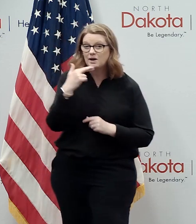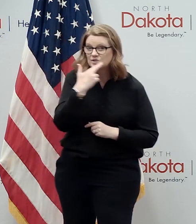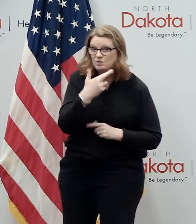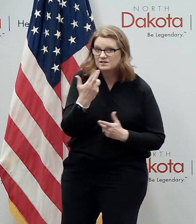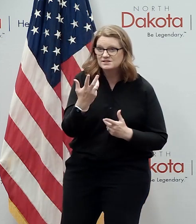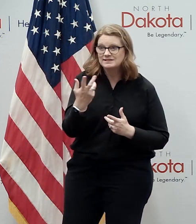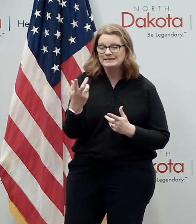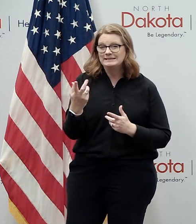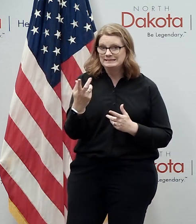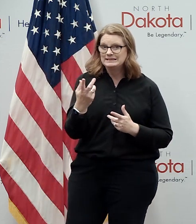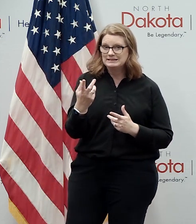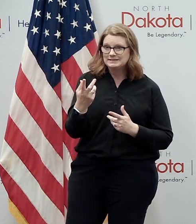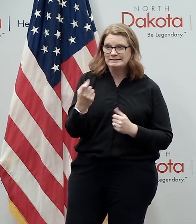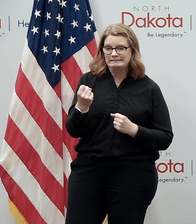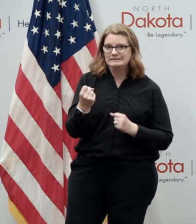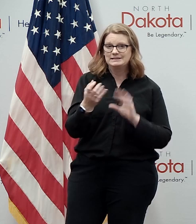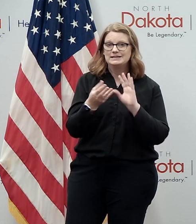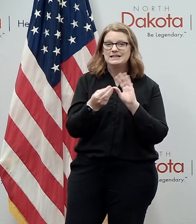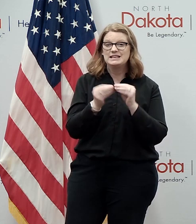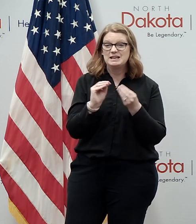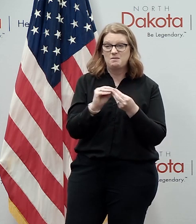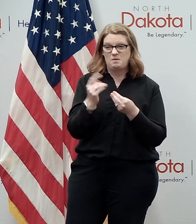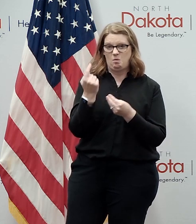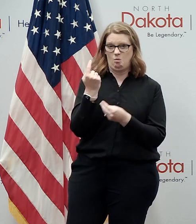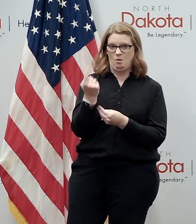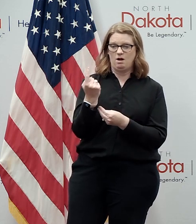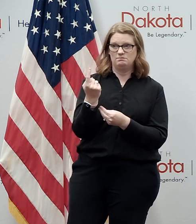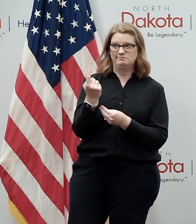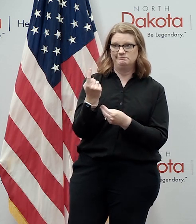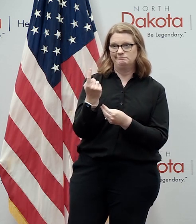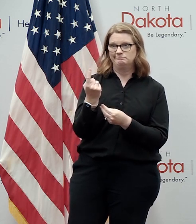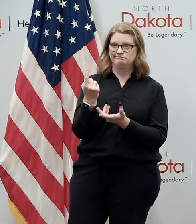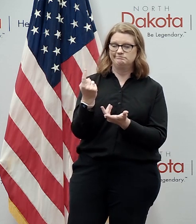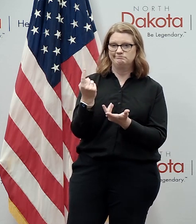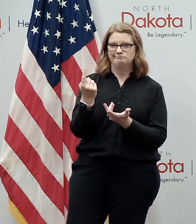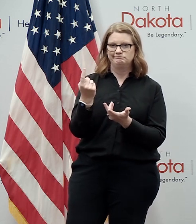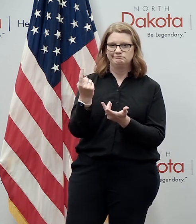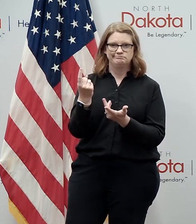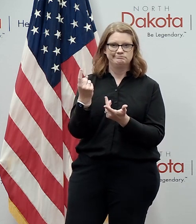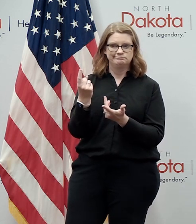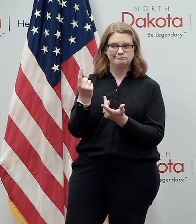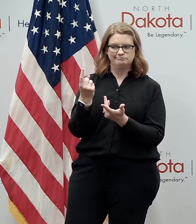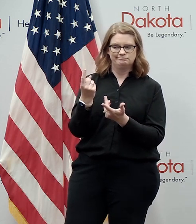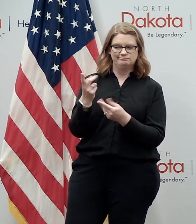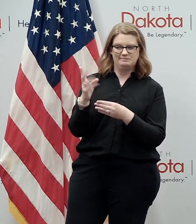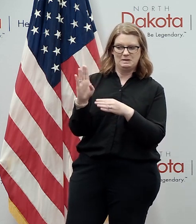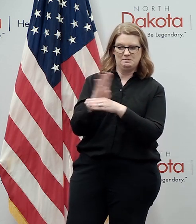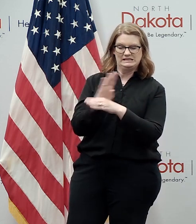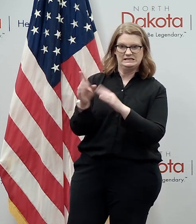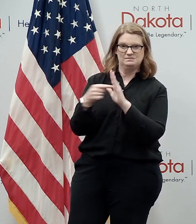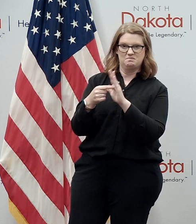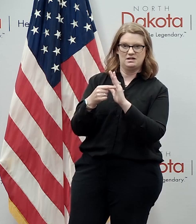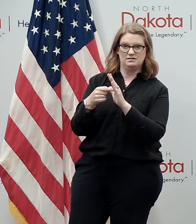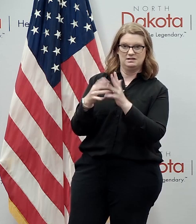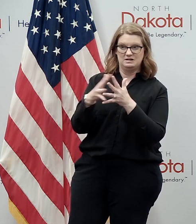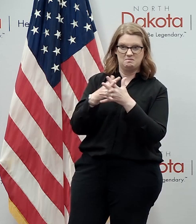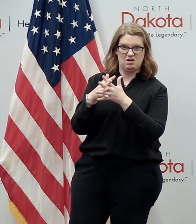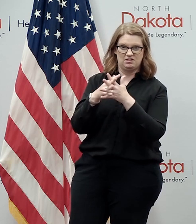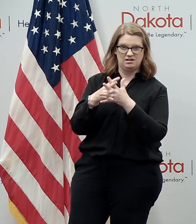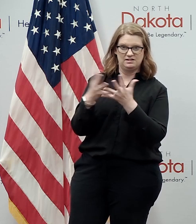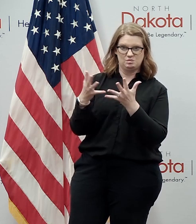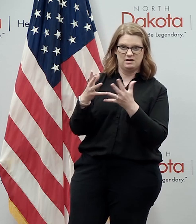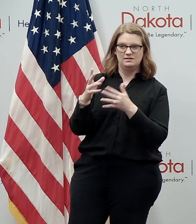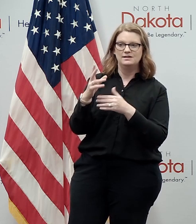nationally then you know the the number one uh most vulnerable business model in america is a restaurant